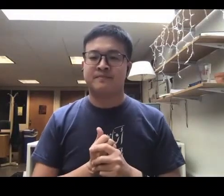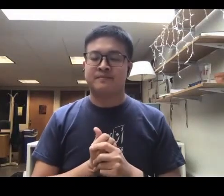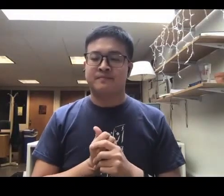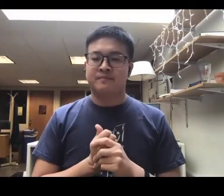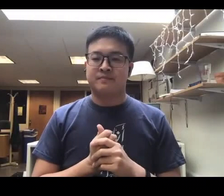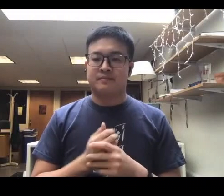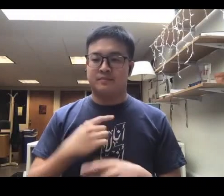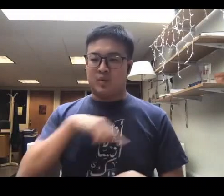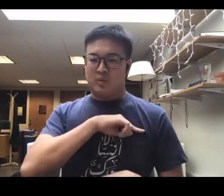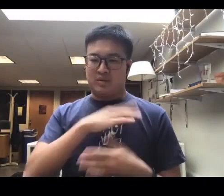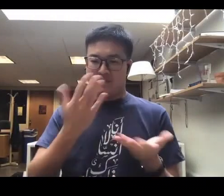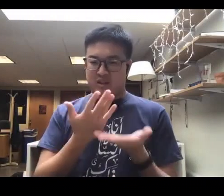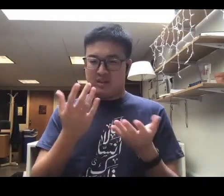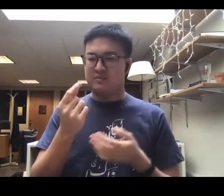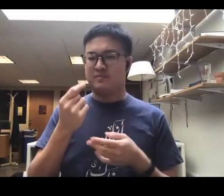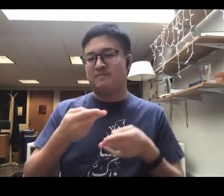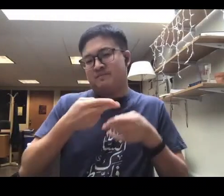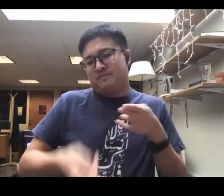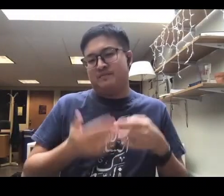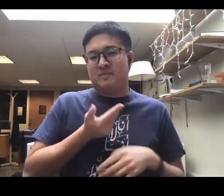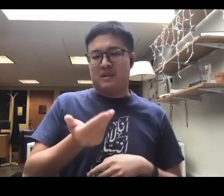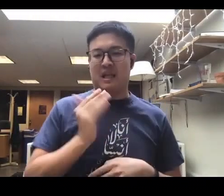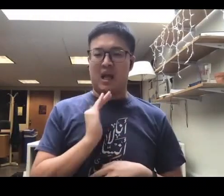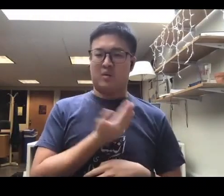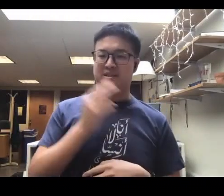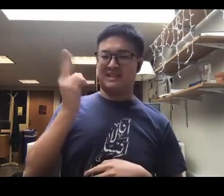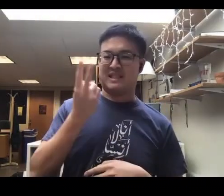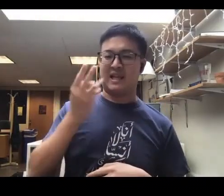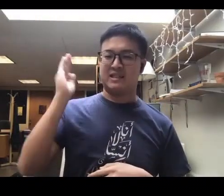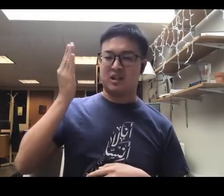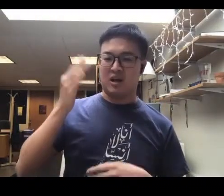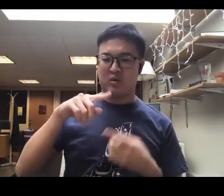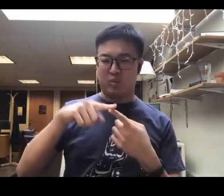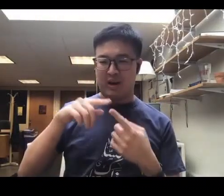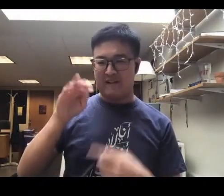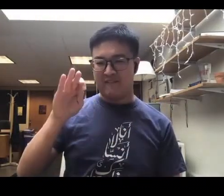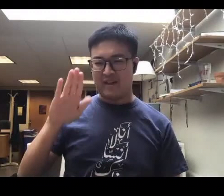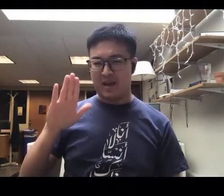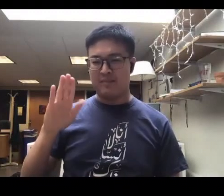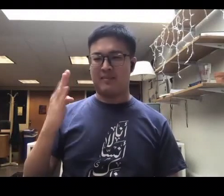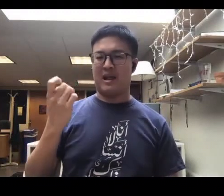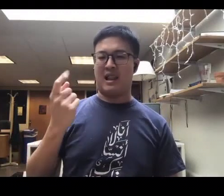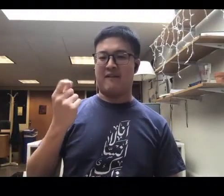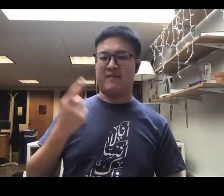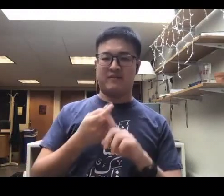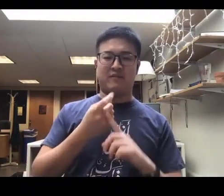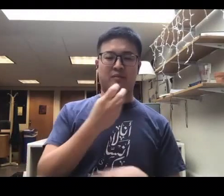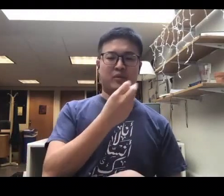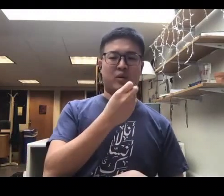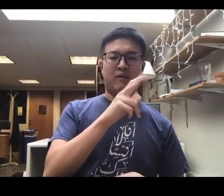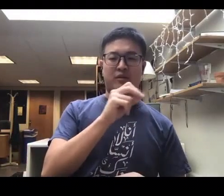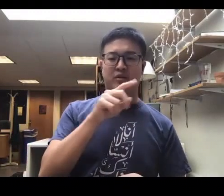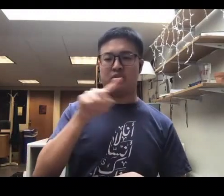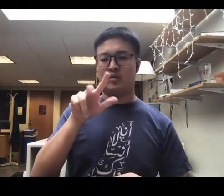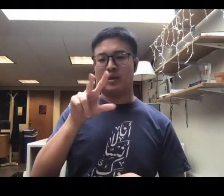We're here to briefly introduce our second talk on February 11th from 12.30 to 1.30 with Hala